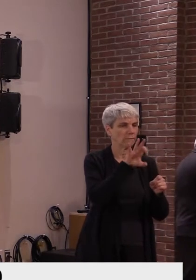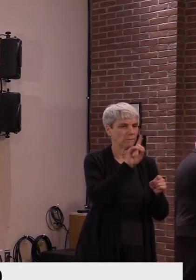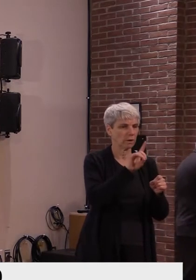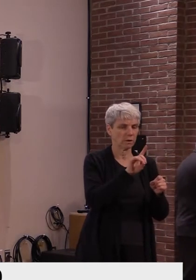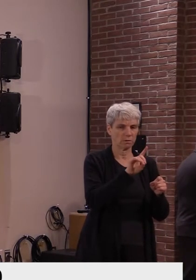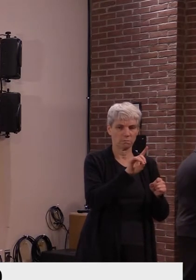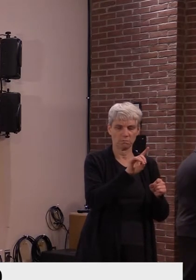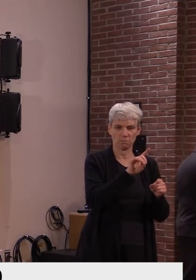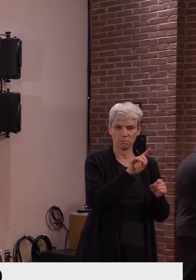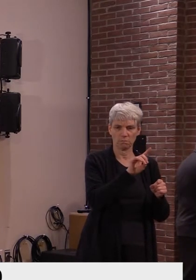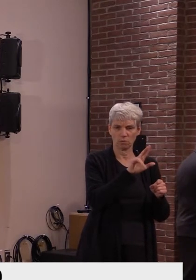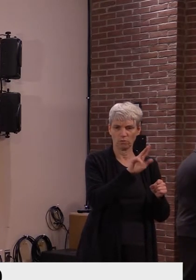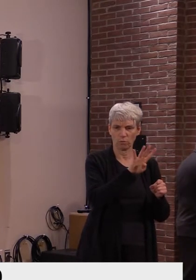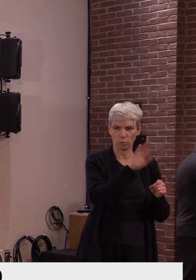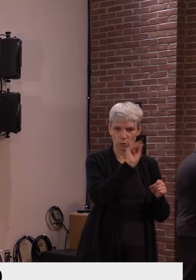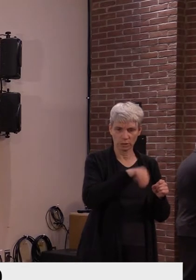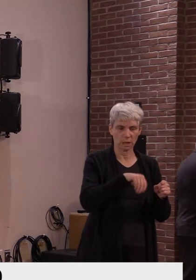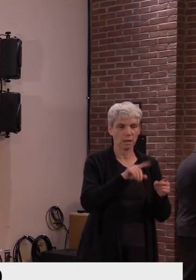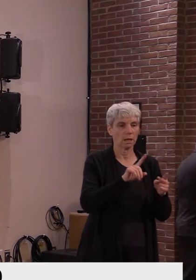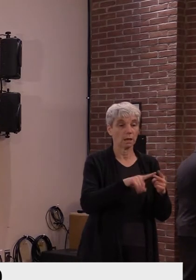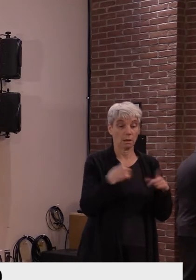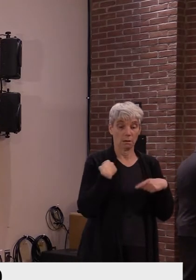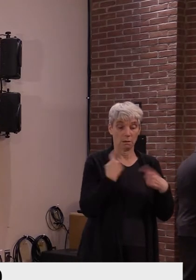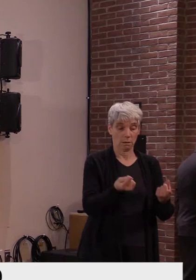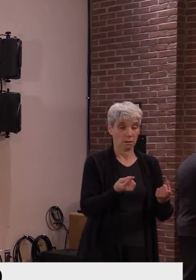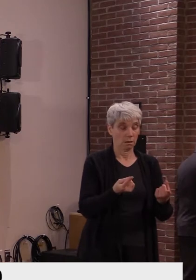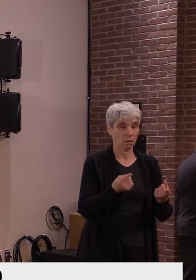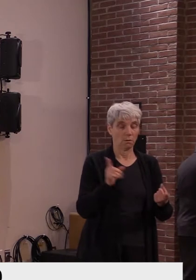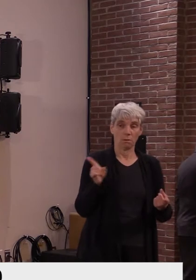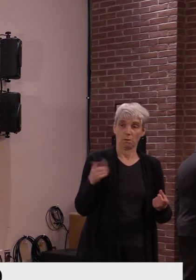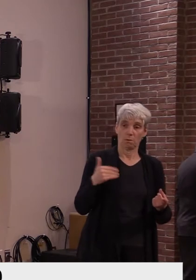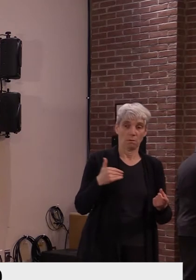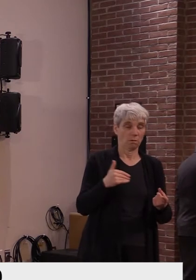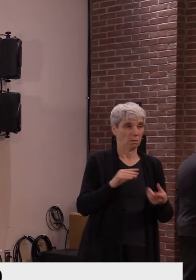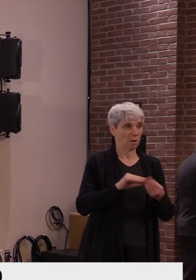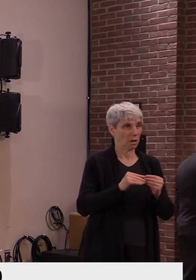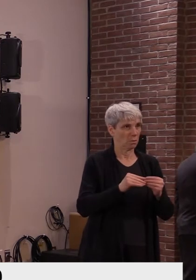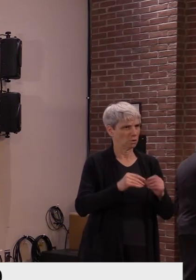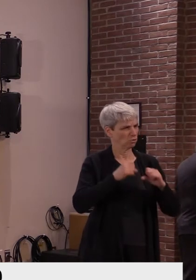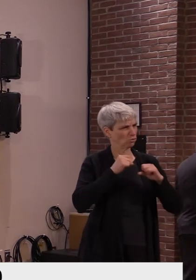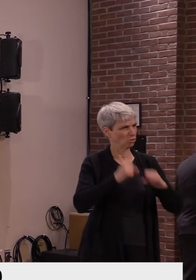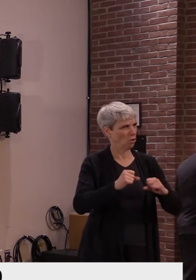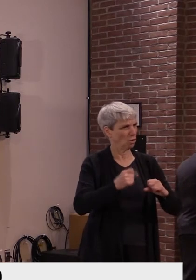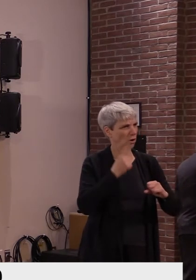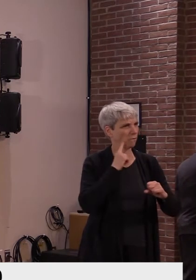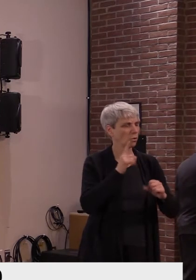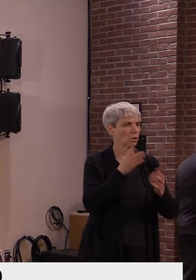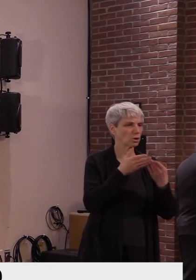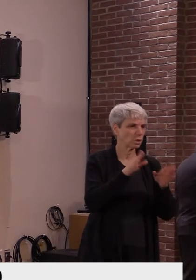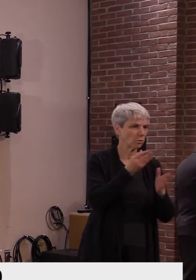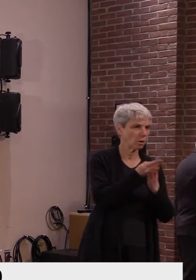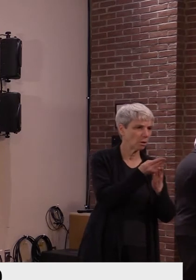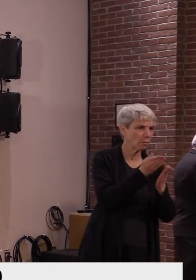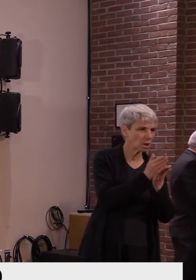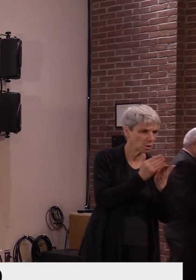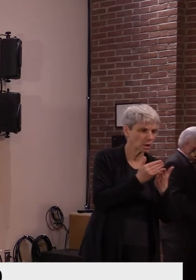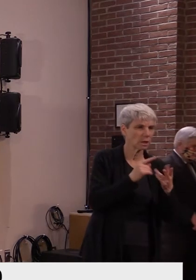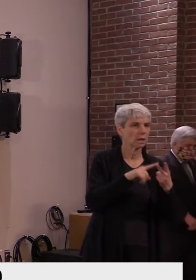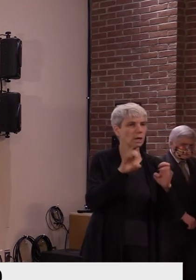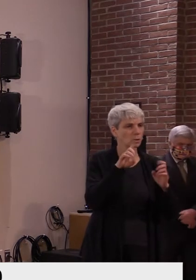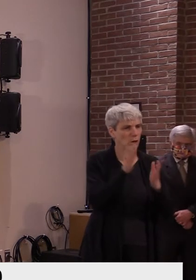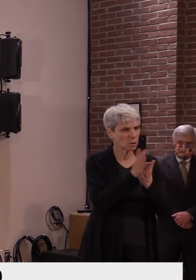and year to date through three months, you are way ahead. What does that tell you? And does that